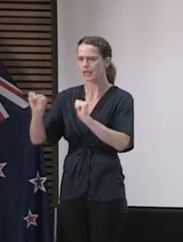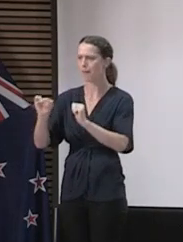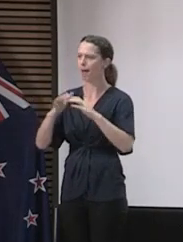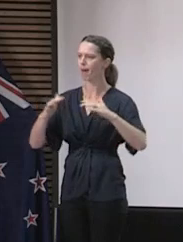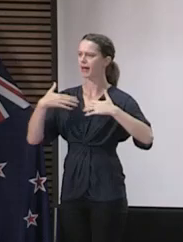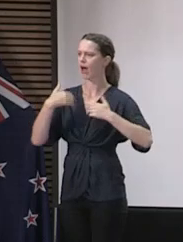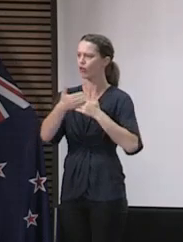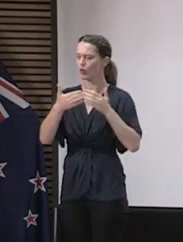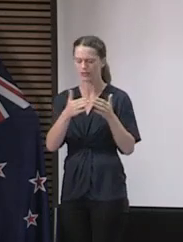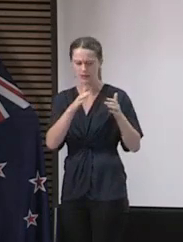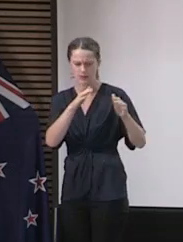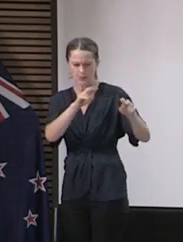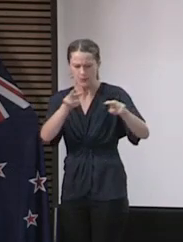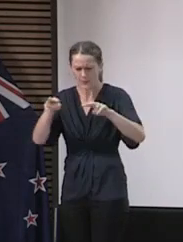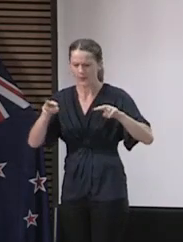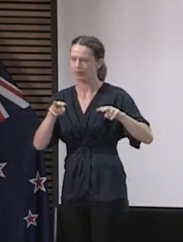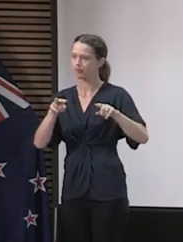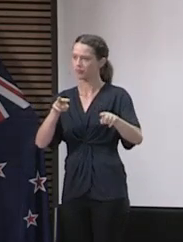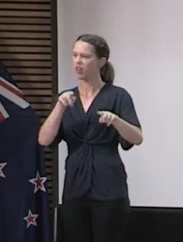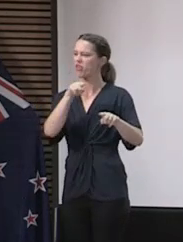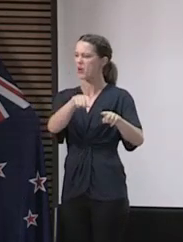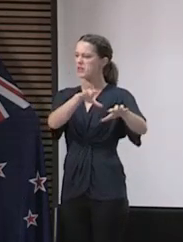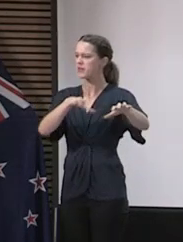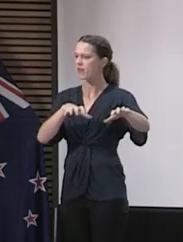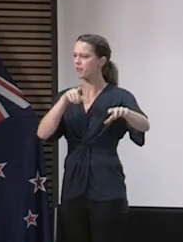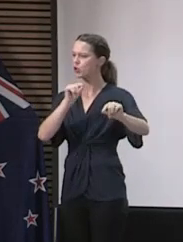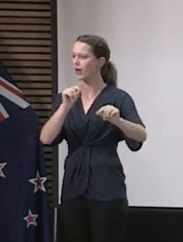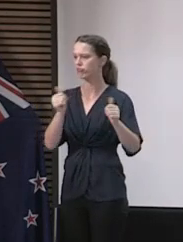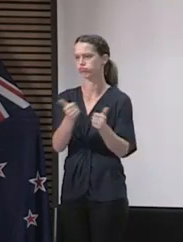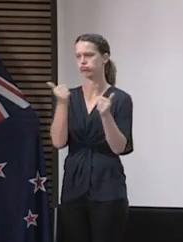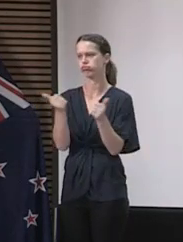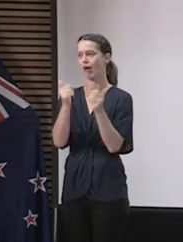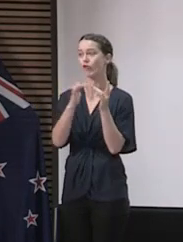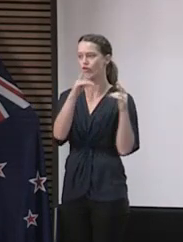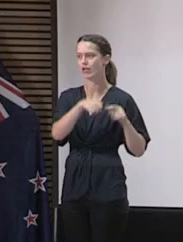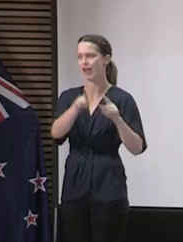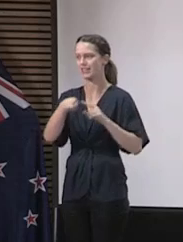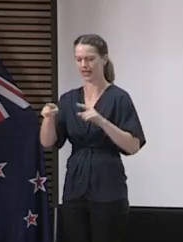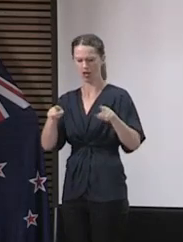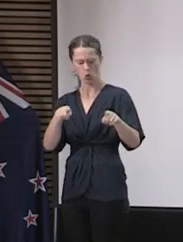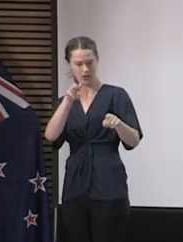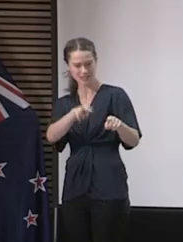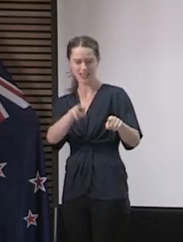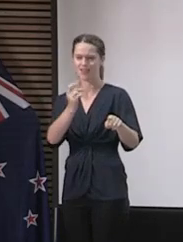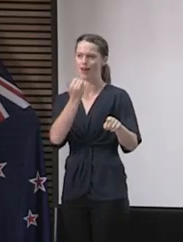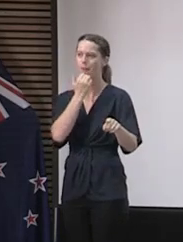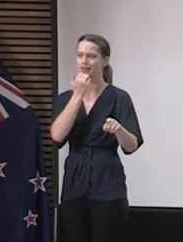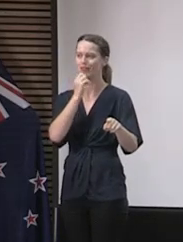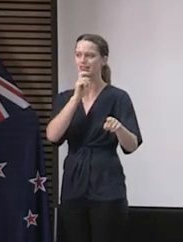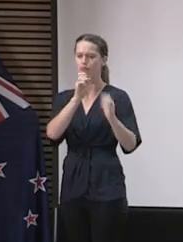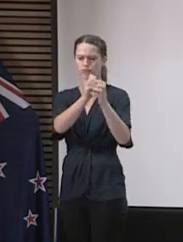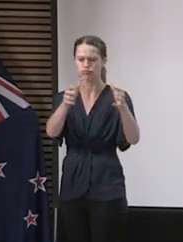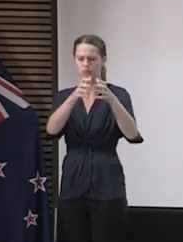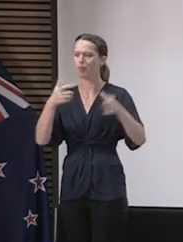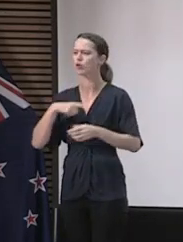of some of the contact tracing, well, case management and contact tracing. And it's clear that they have scaled up considerably with that first amount